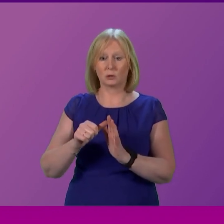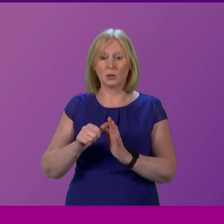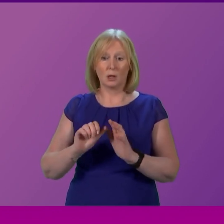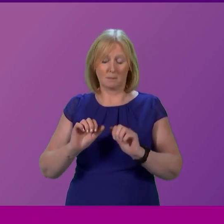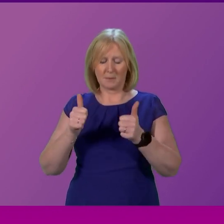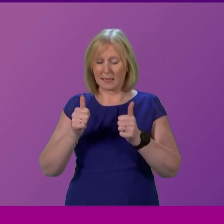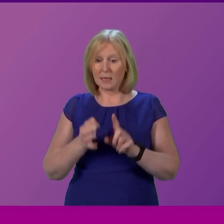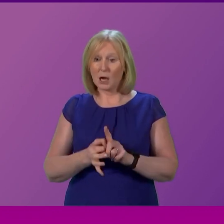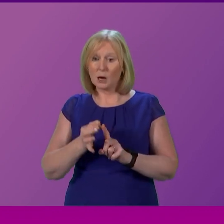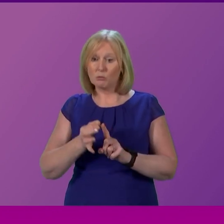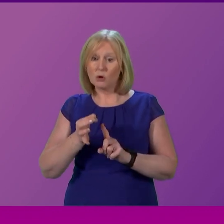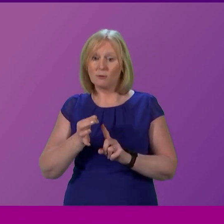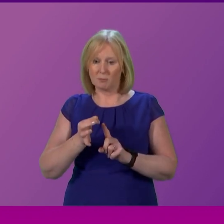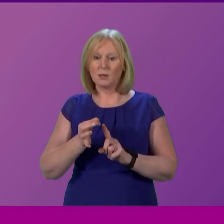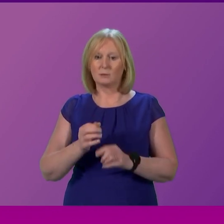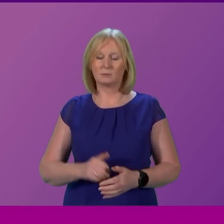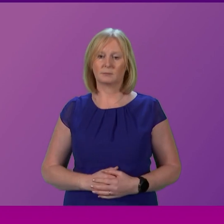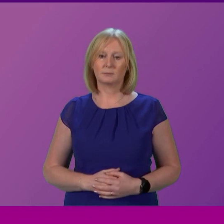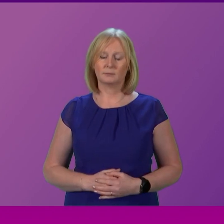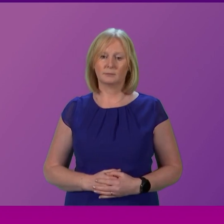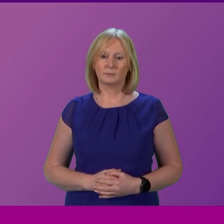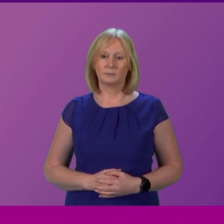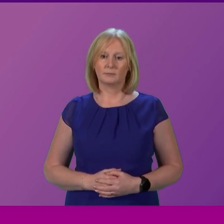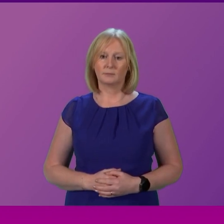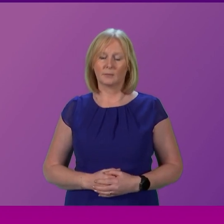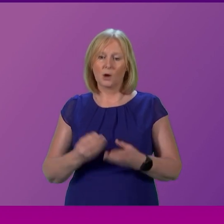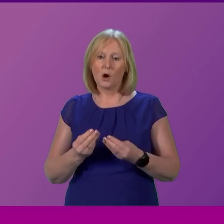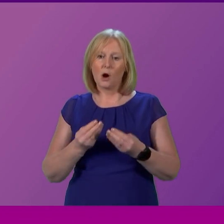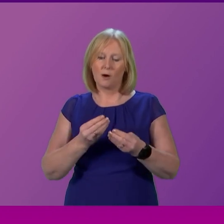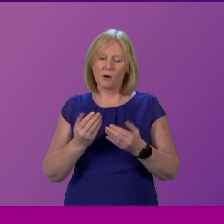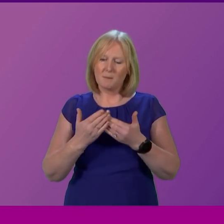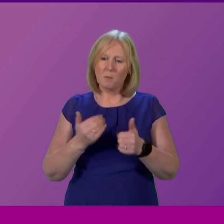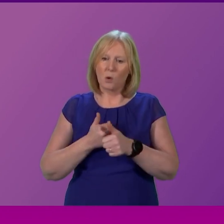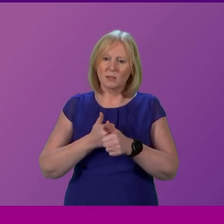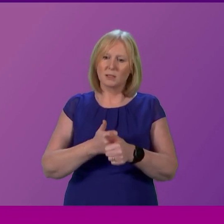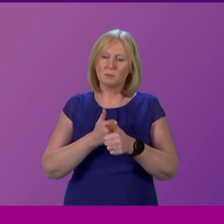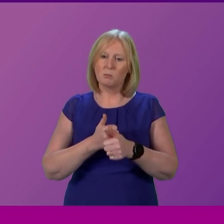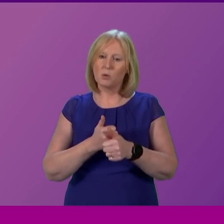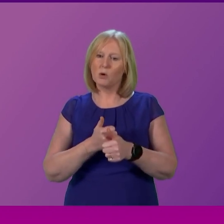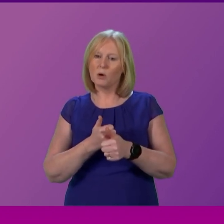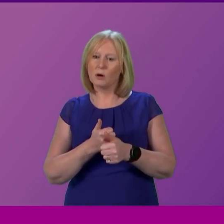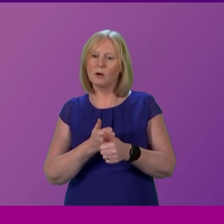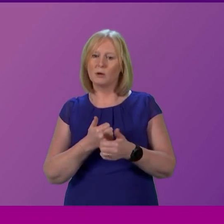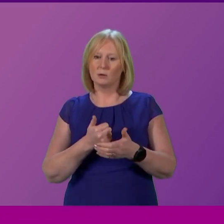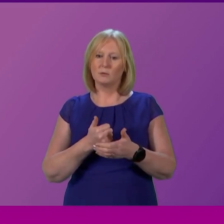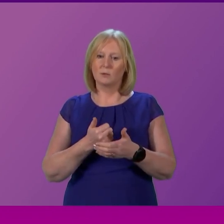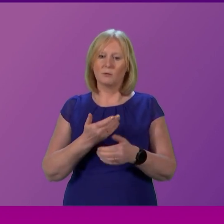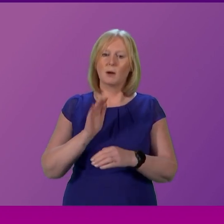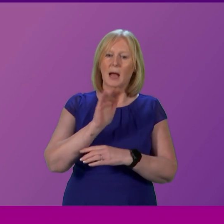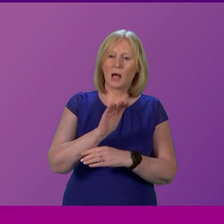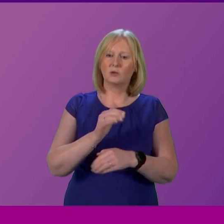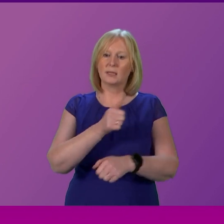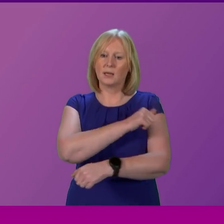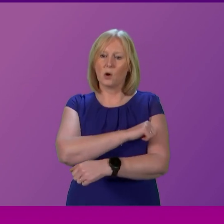our elective care. We are offering more support outside of hospital settings to assist people